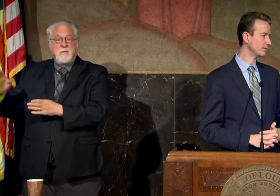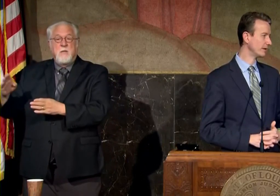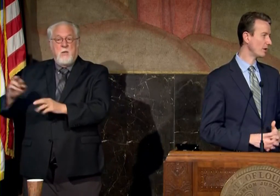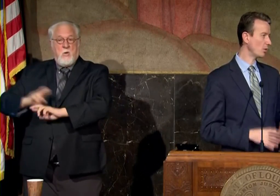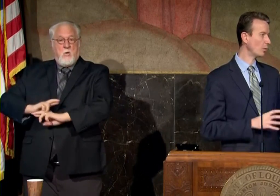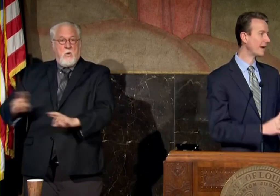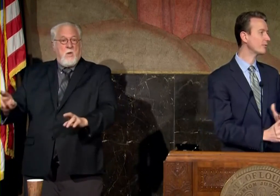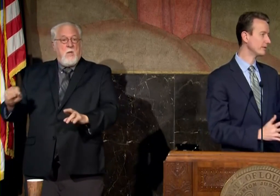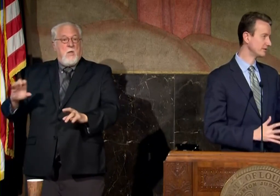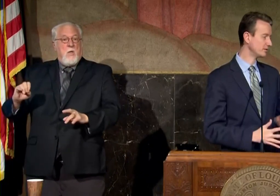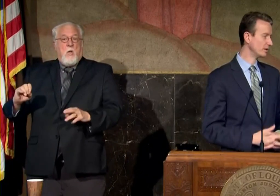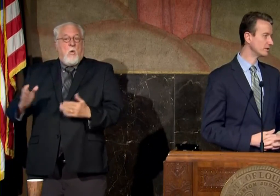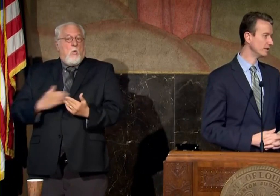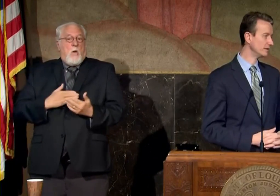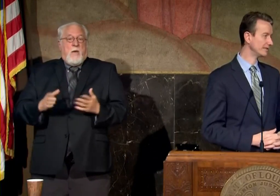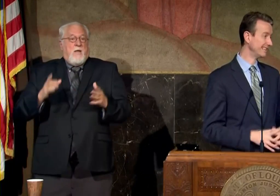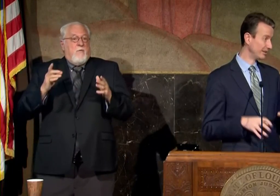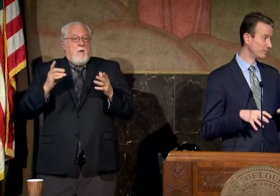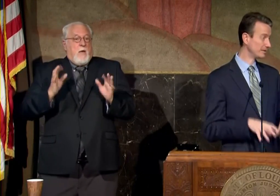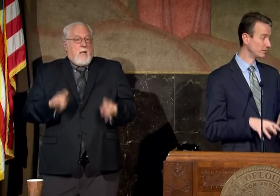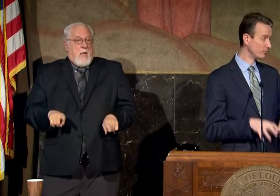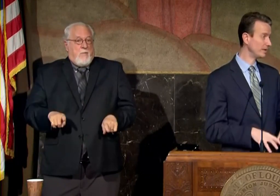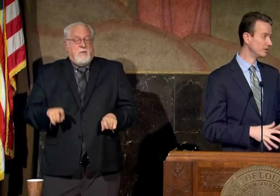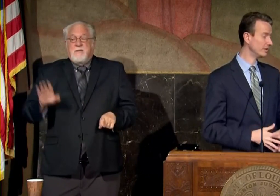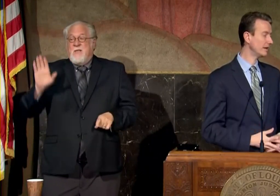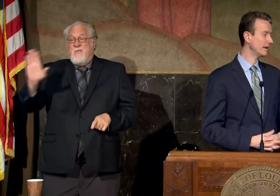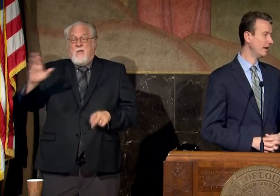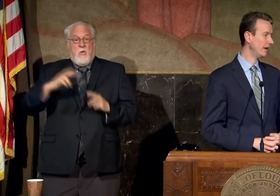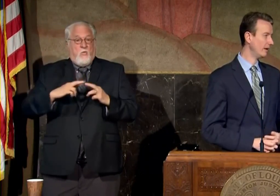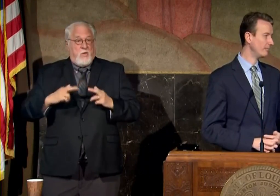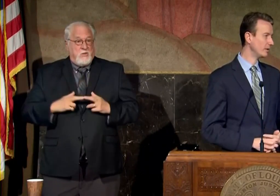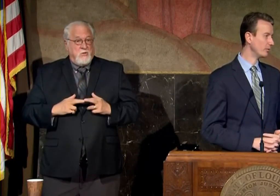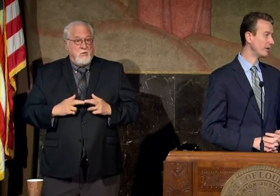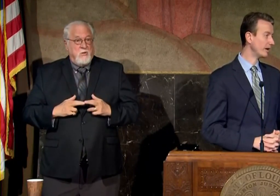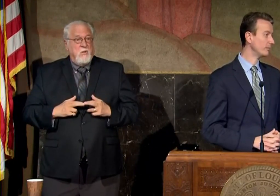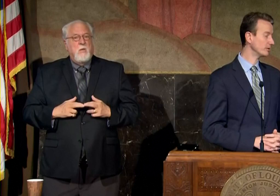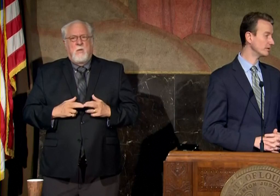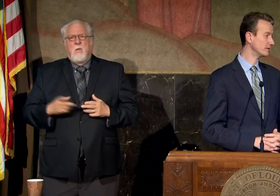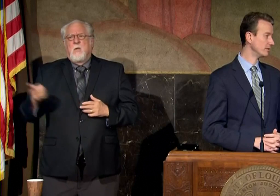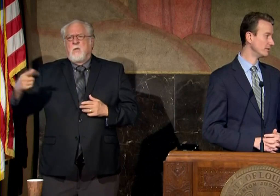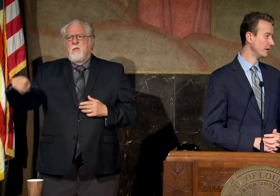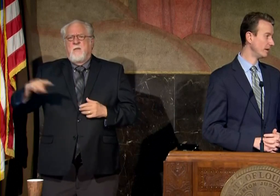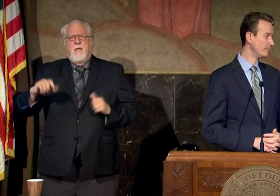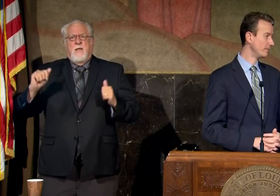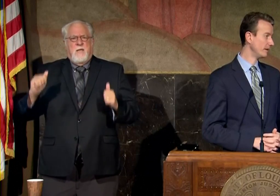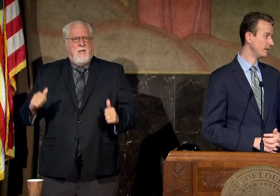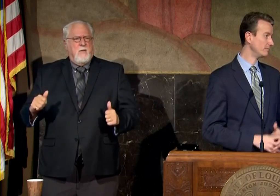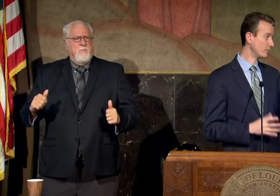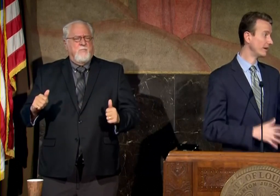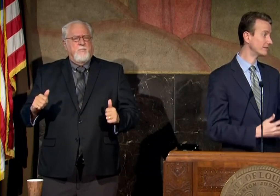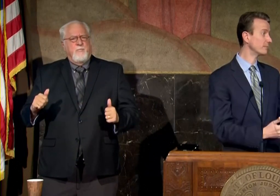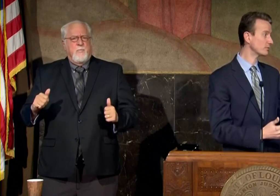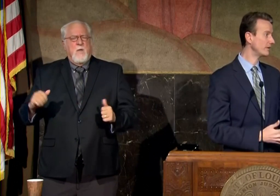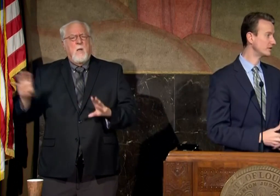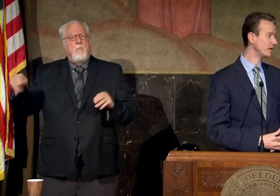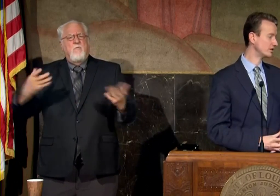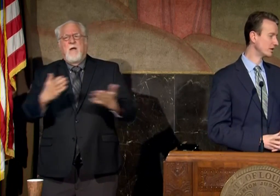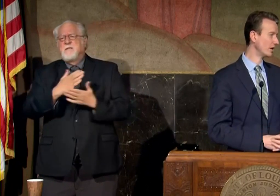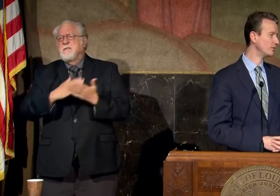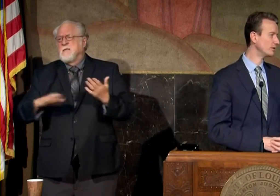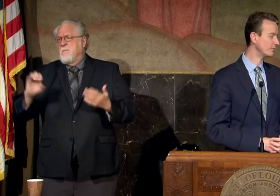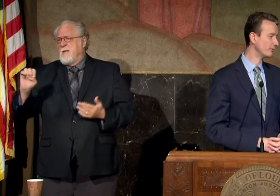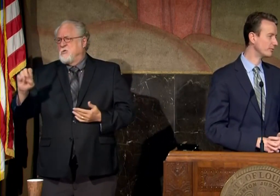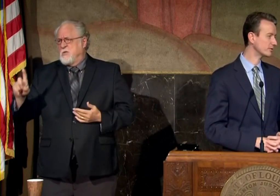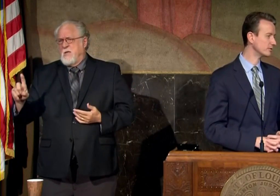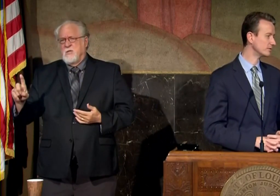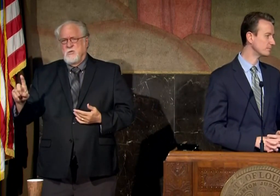so that whatever the situation is in their particular region um you know they're able to to provide some sort of education and